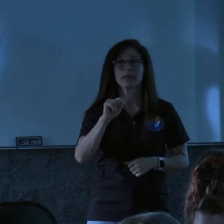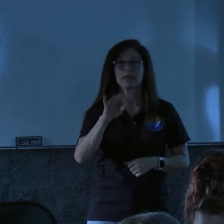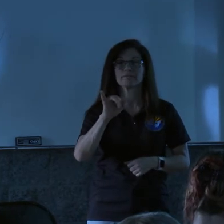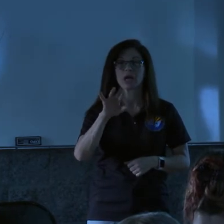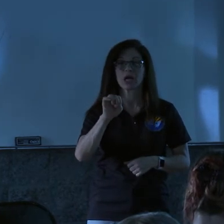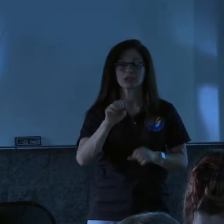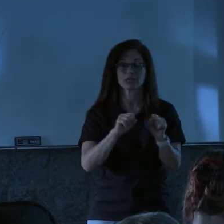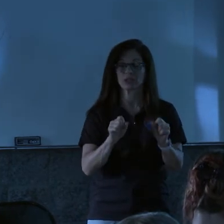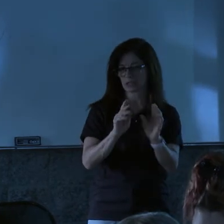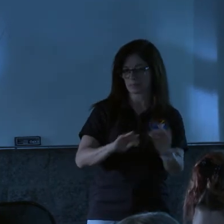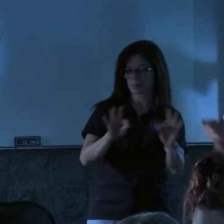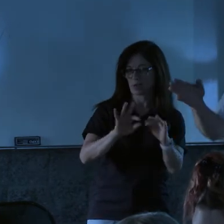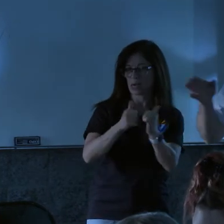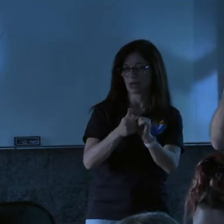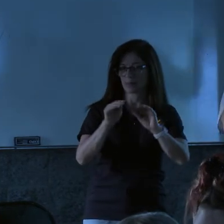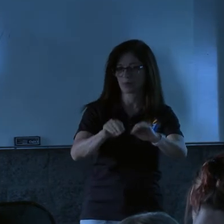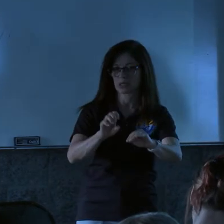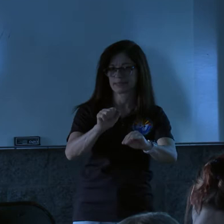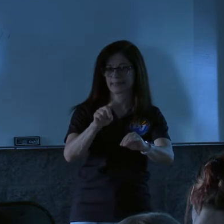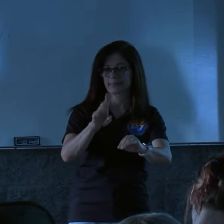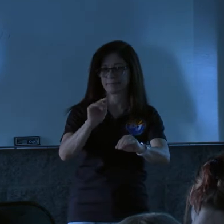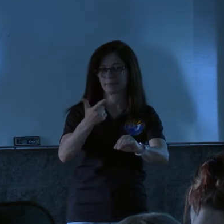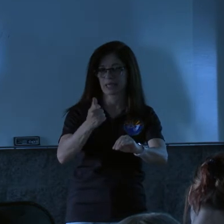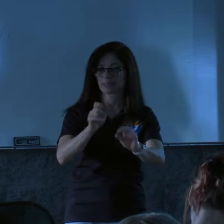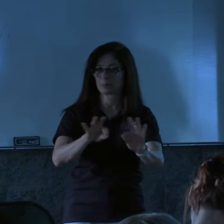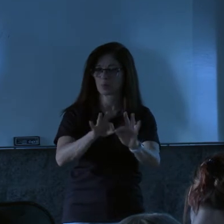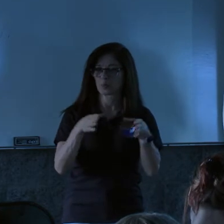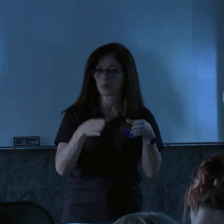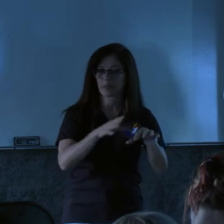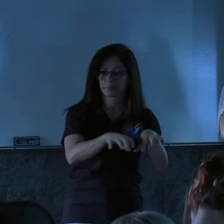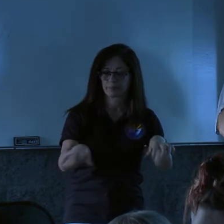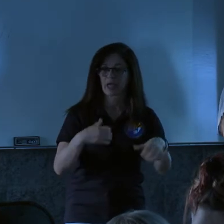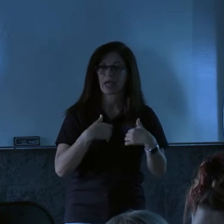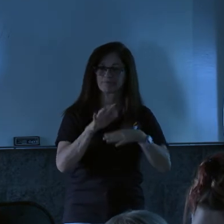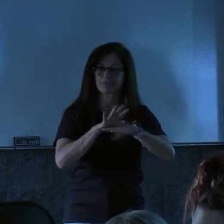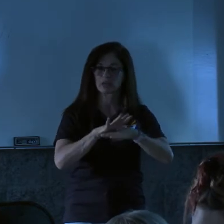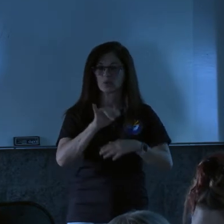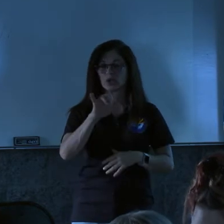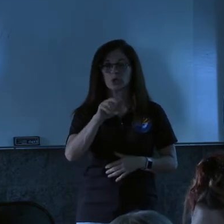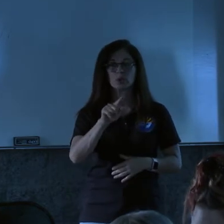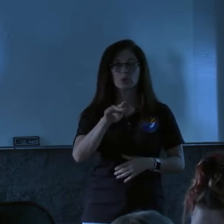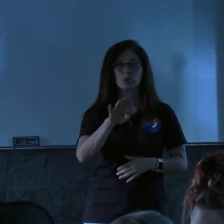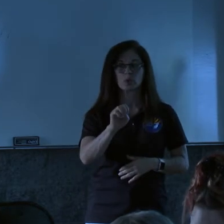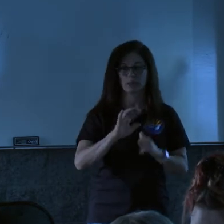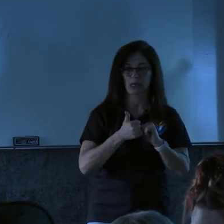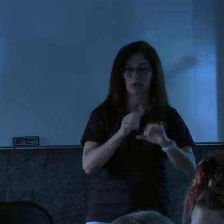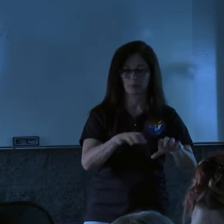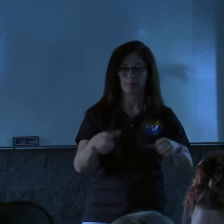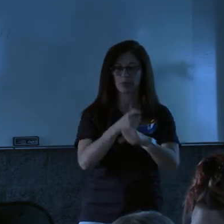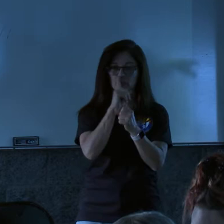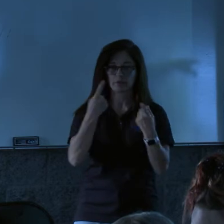sandbags are laid and there's a video. We have information to show you where there's a YouTube video for how to place sandbags to make sure they're effective.